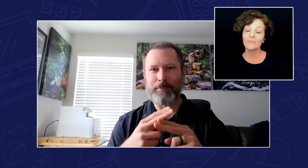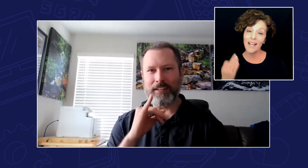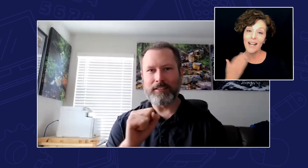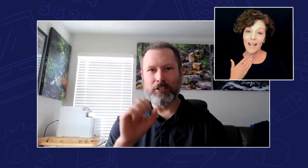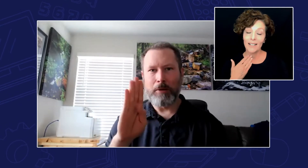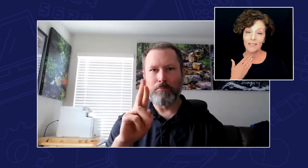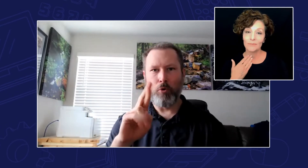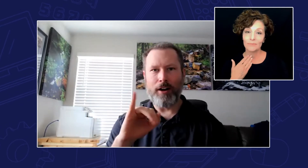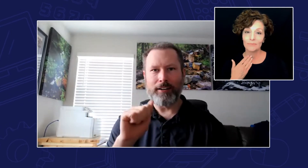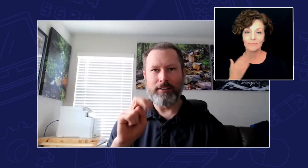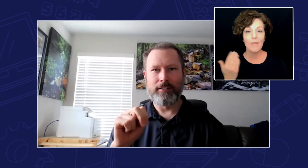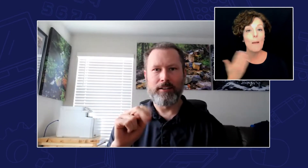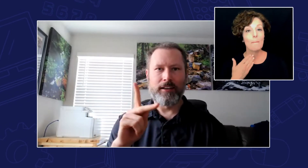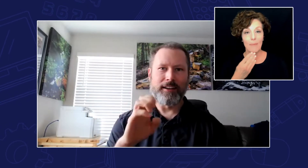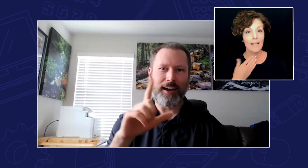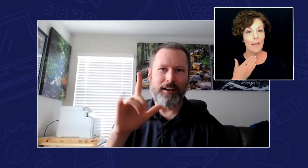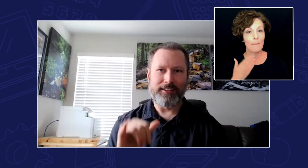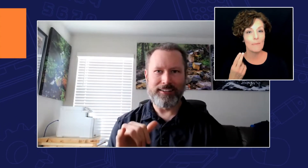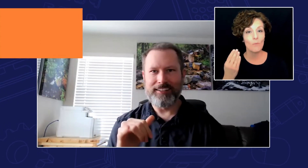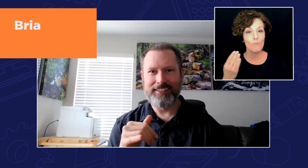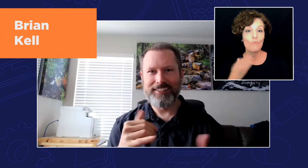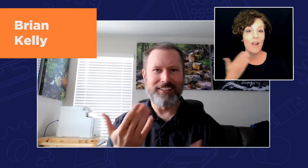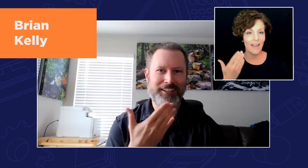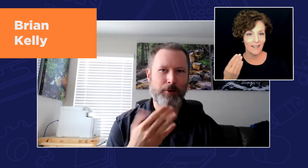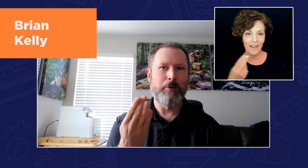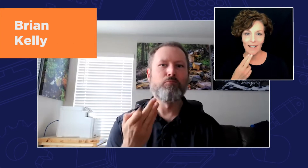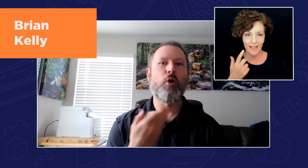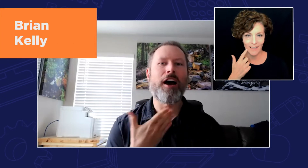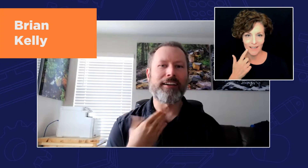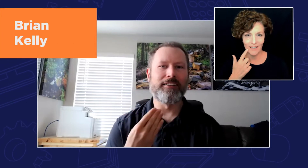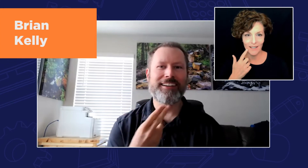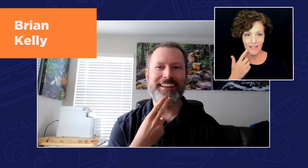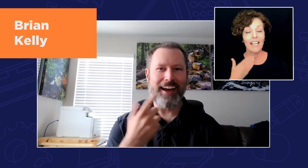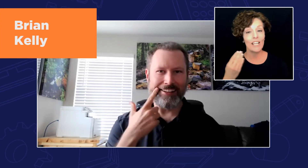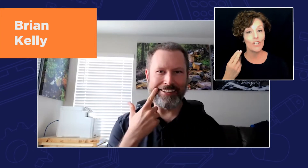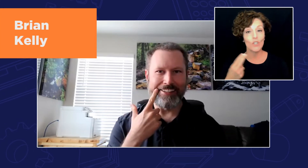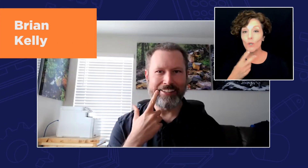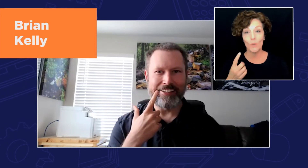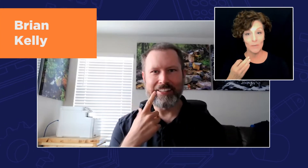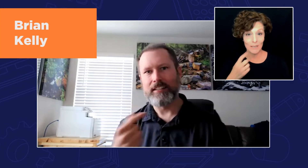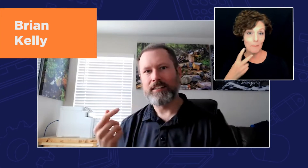hi my name is Brian Kelly and cued speech it looks like this